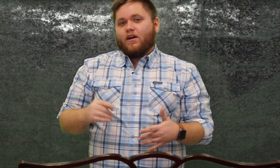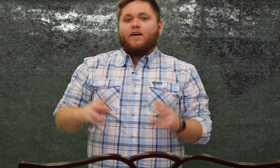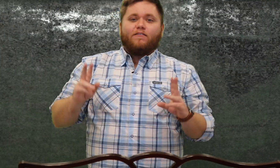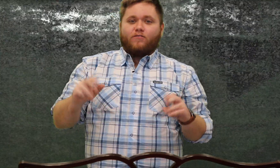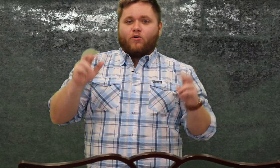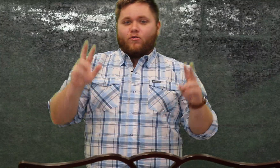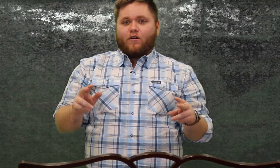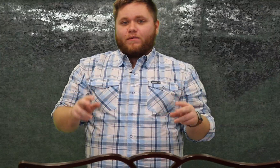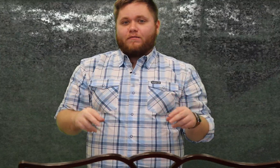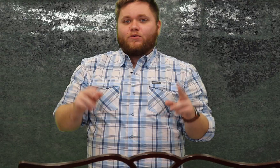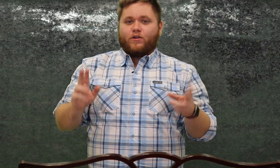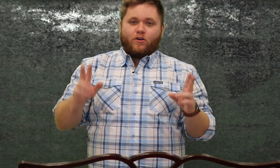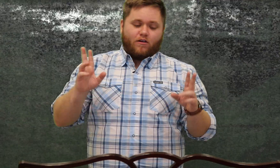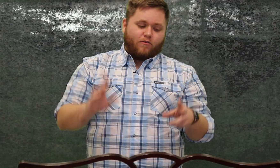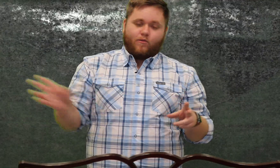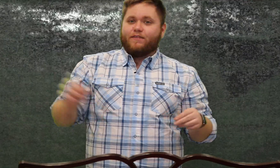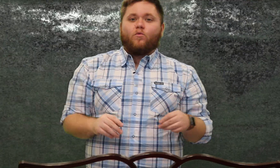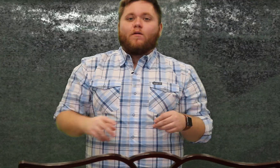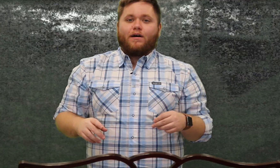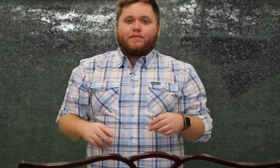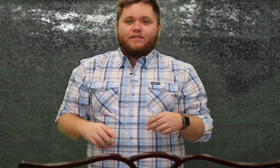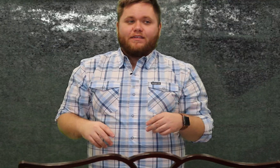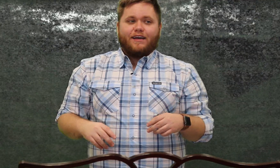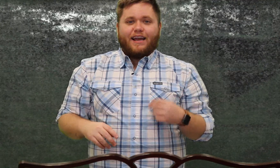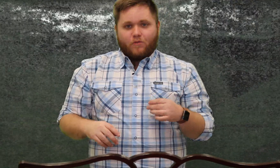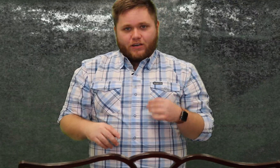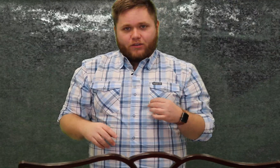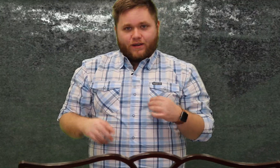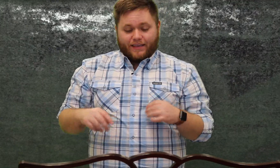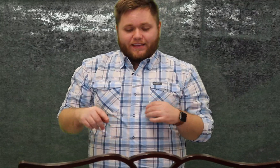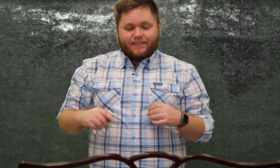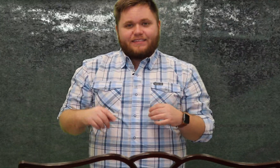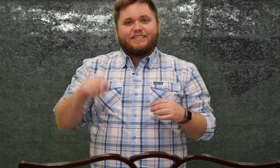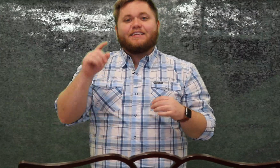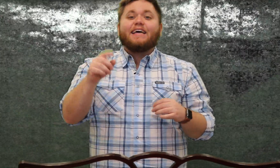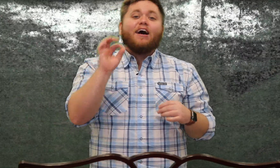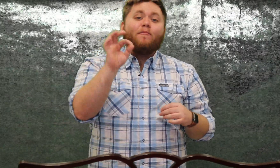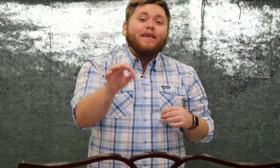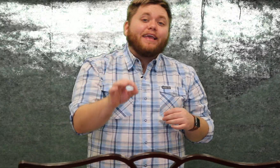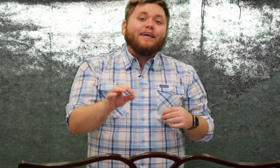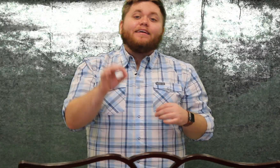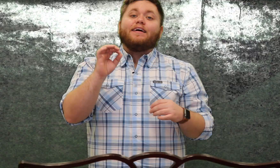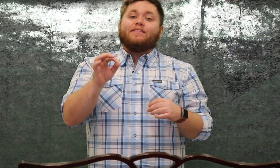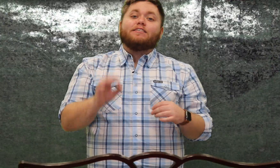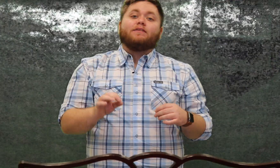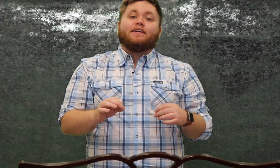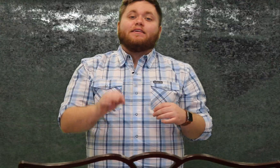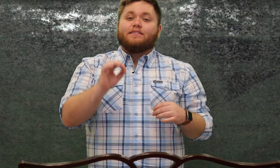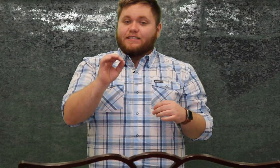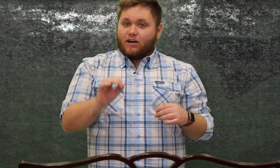vocal warm-up or your written warm-up and i want you at the end of this to tell me this week to tell